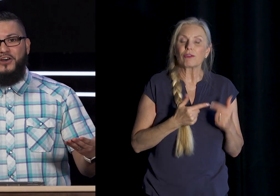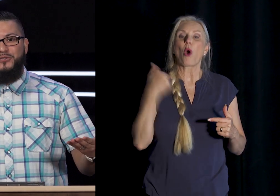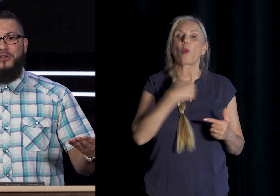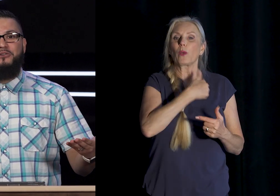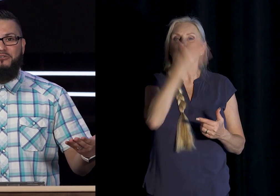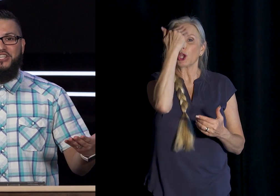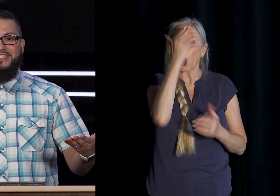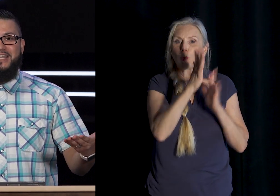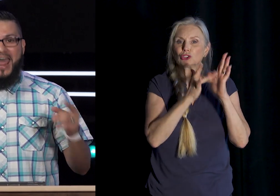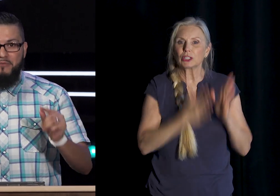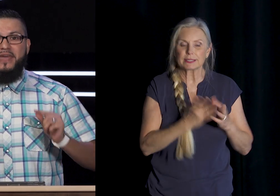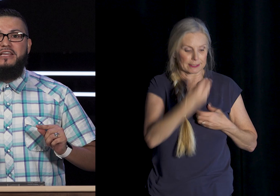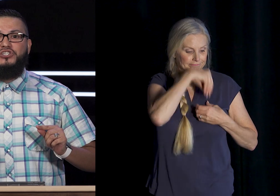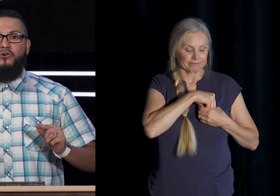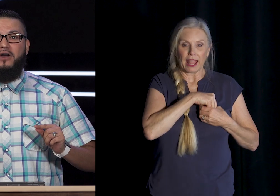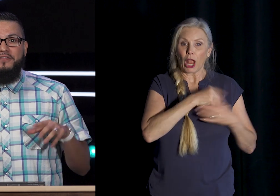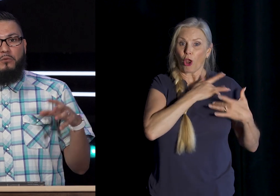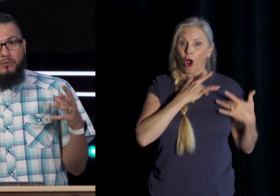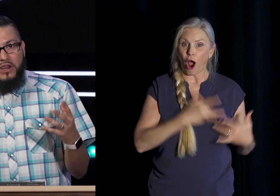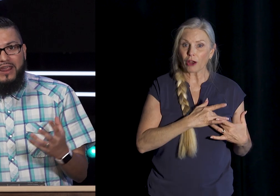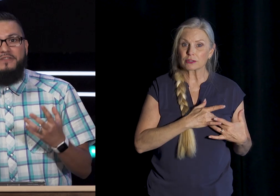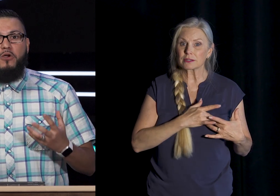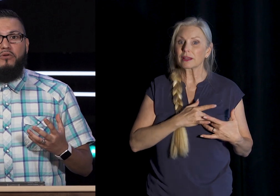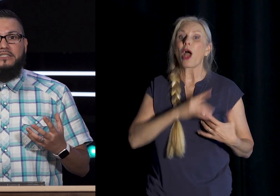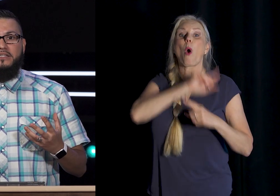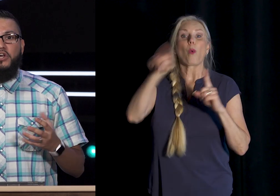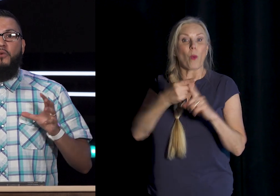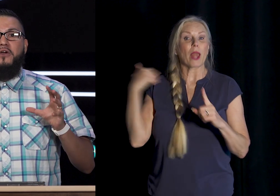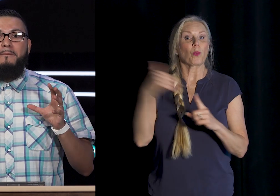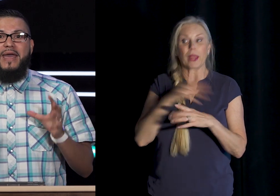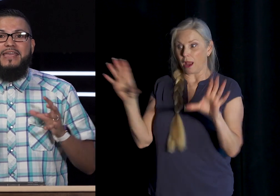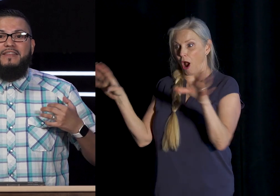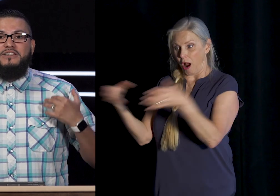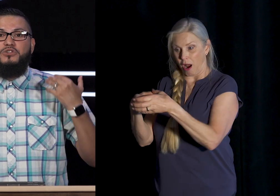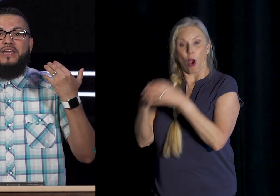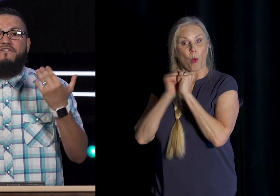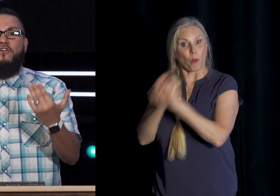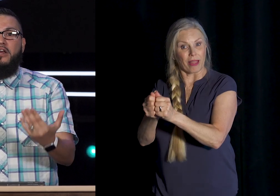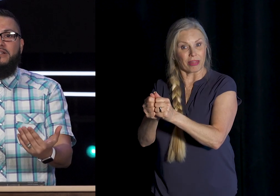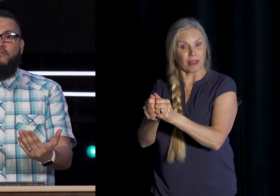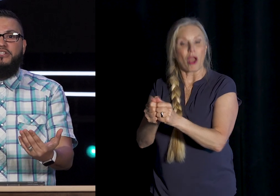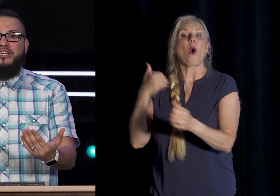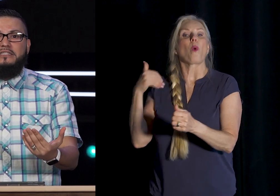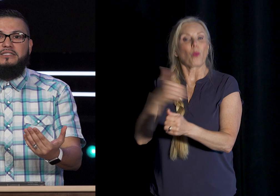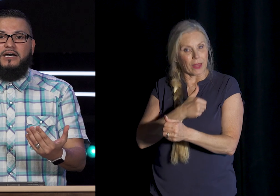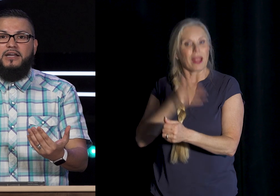those who Don't know Jesus And making sure That when we are In their presence We are making That sweet fragrance Of what Jesus has done